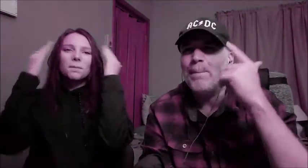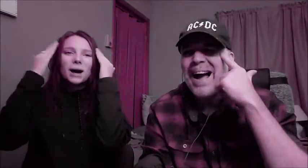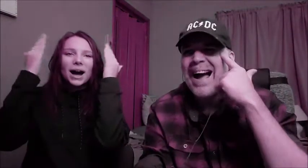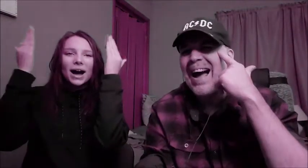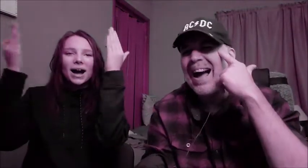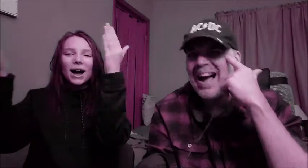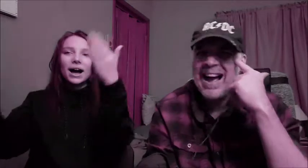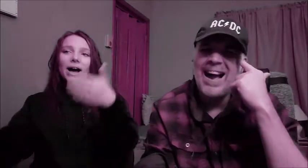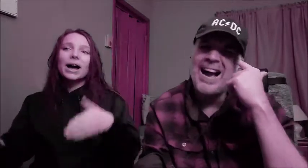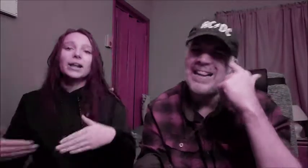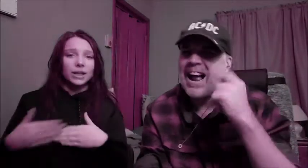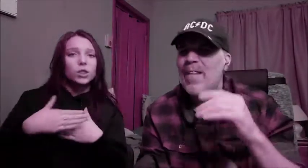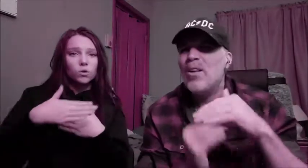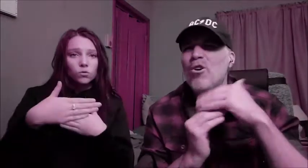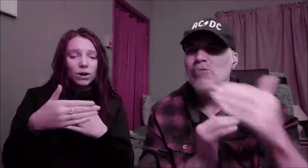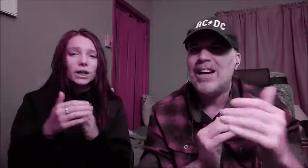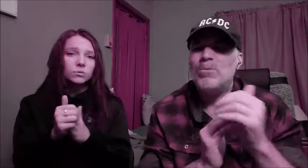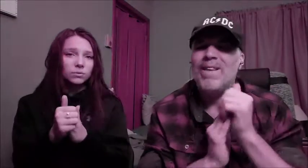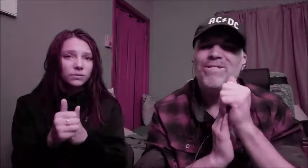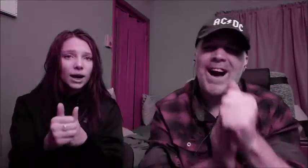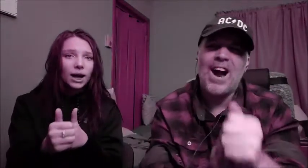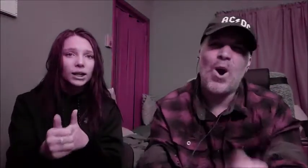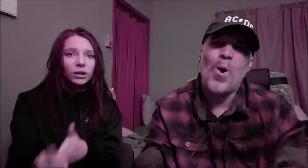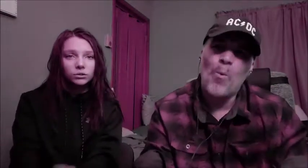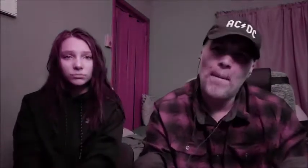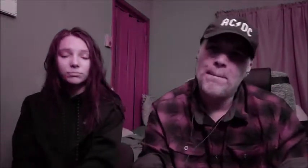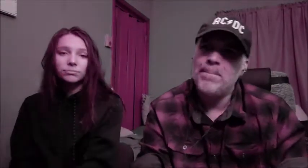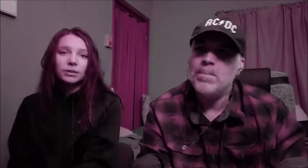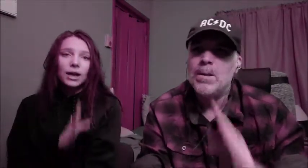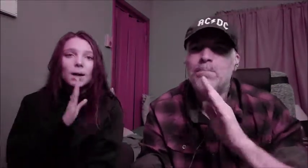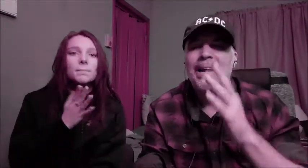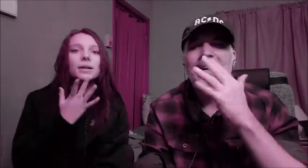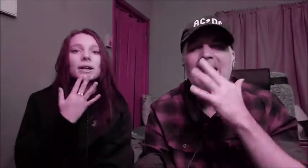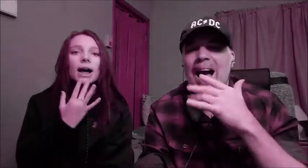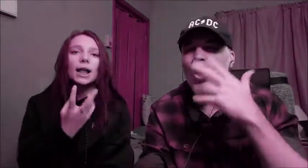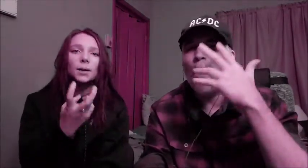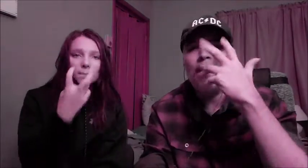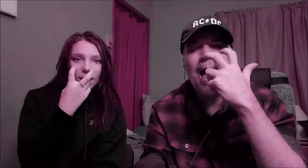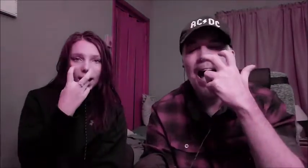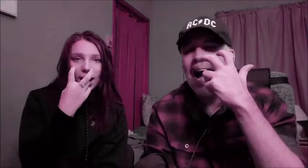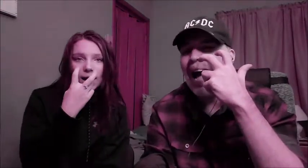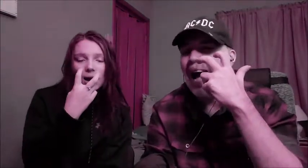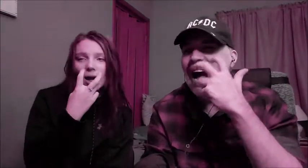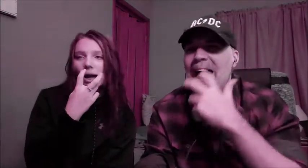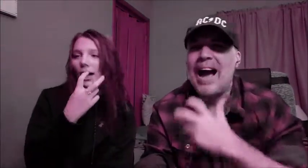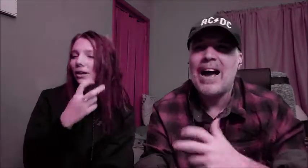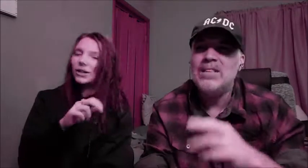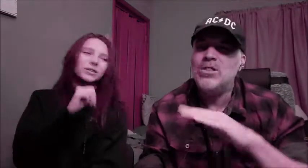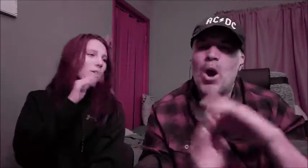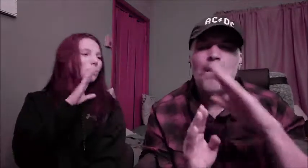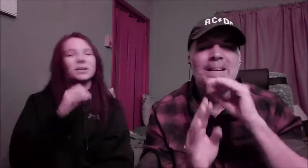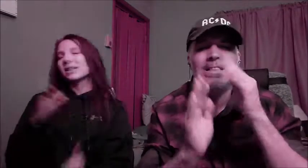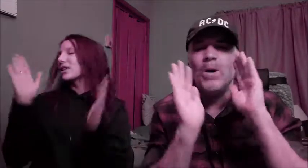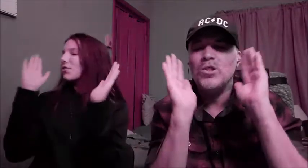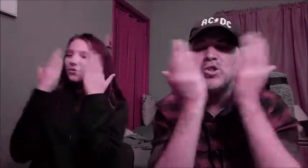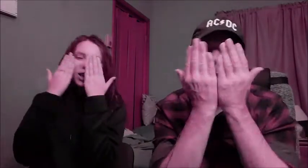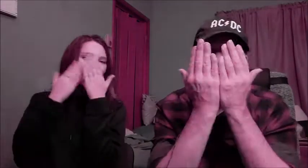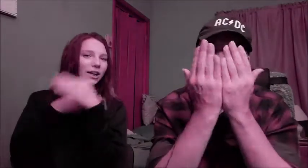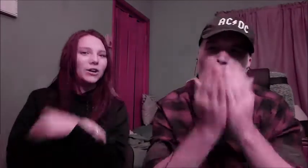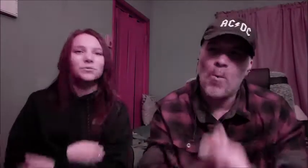your mind and the rest will follow Be colorblind, don't be so shallow